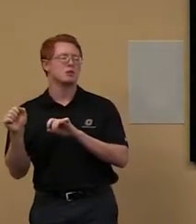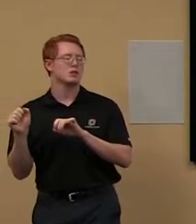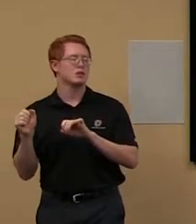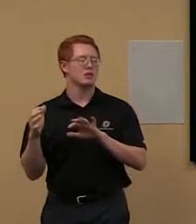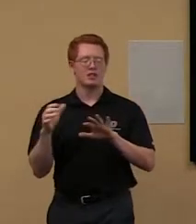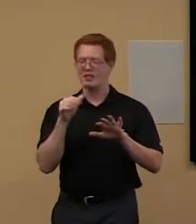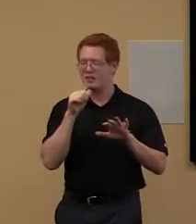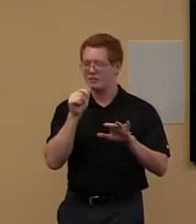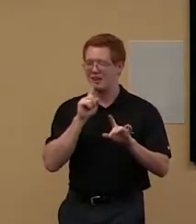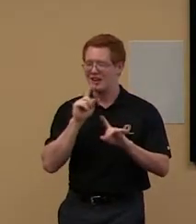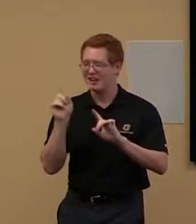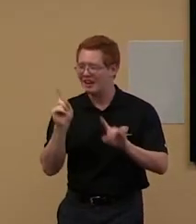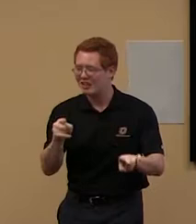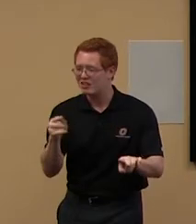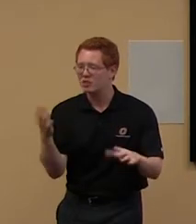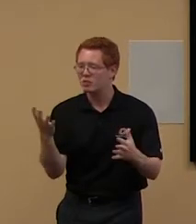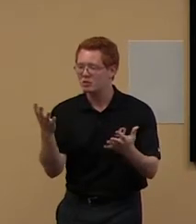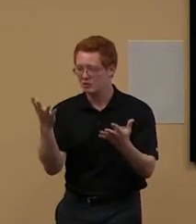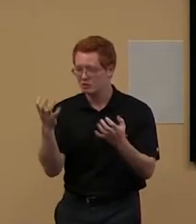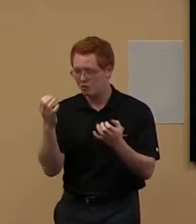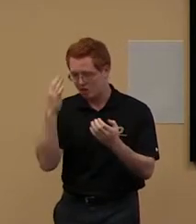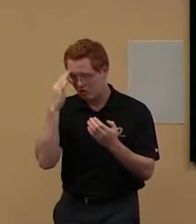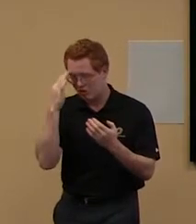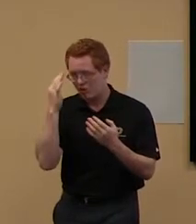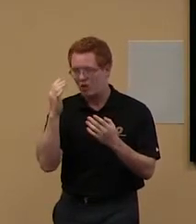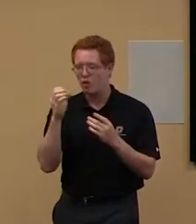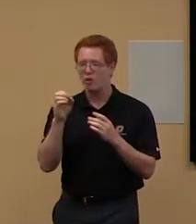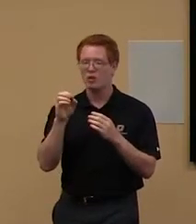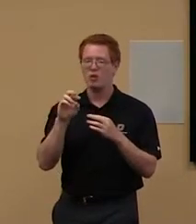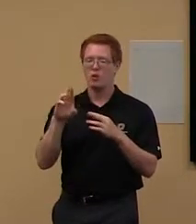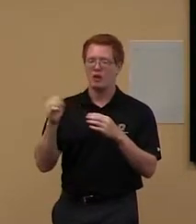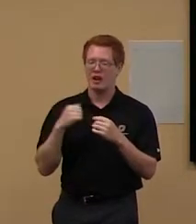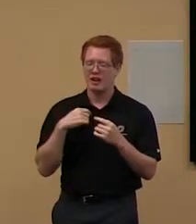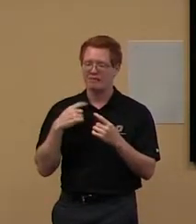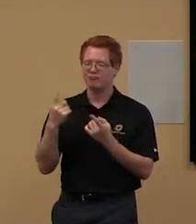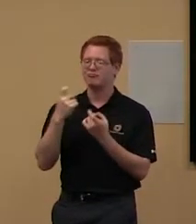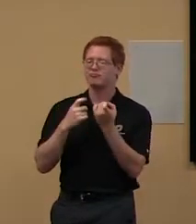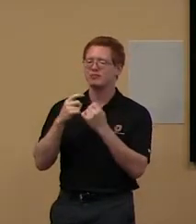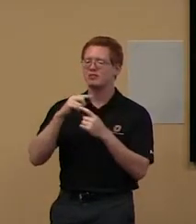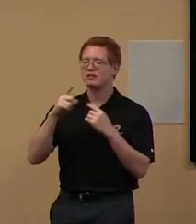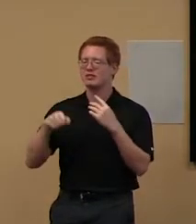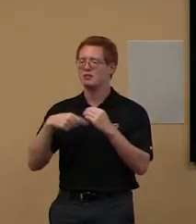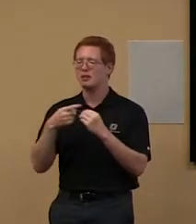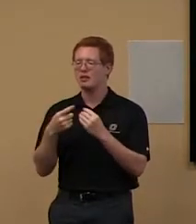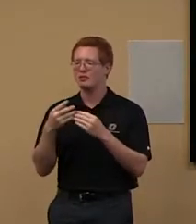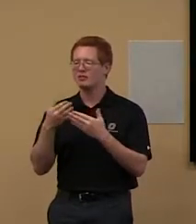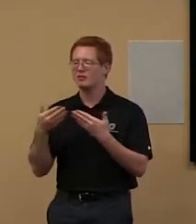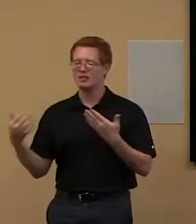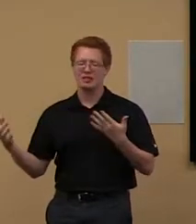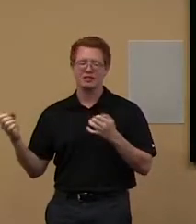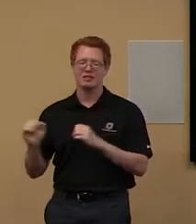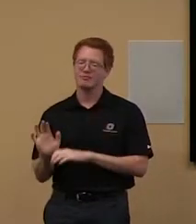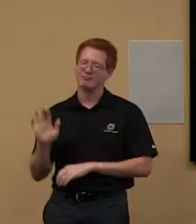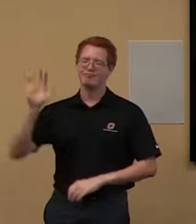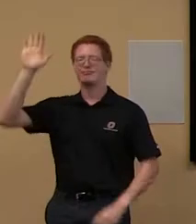not getting to it, or if you have questions about things that I am going over, let me know. Just raise your hand.